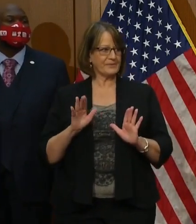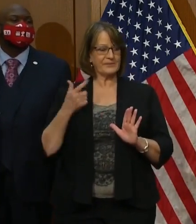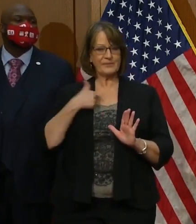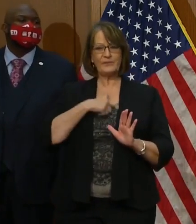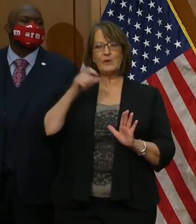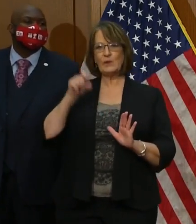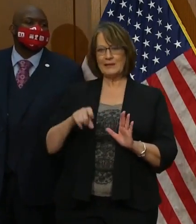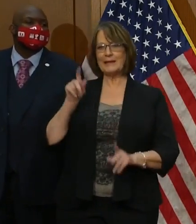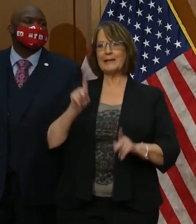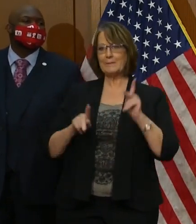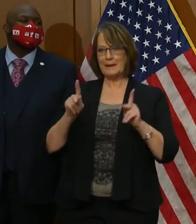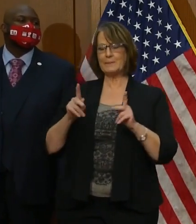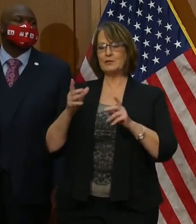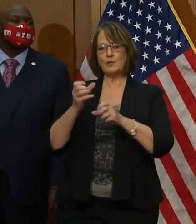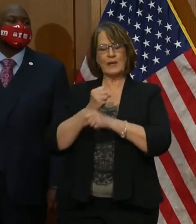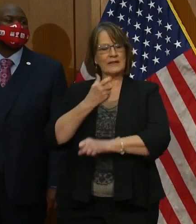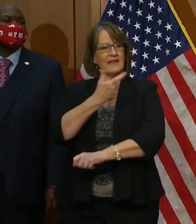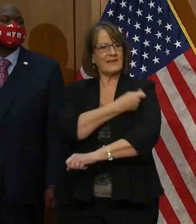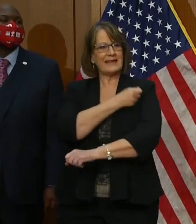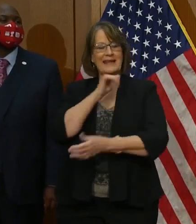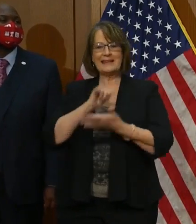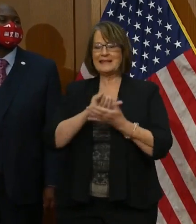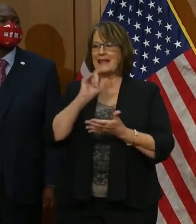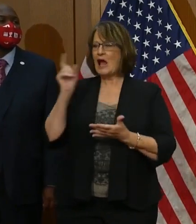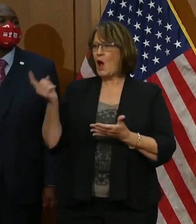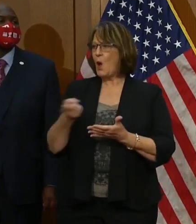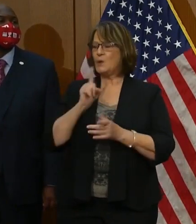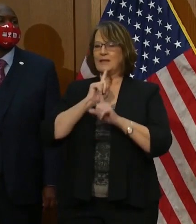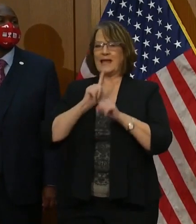people to get this vaccine. It is our only way out of this pandemic.